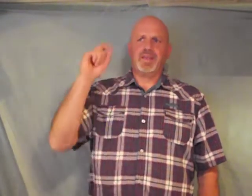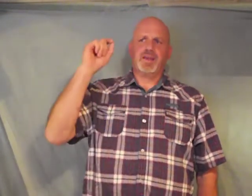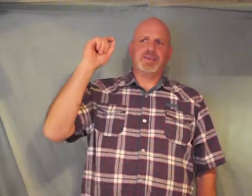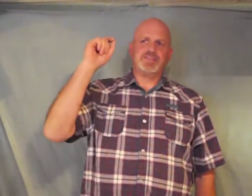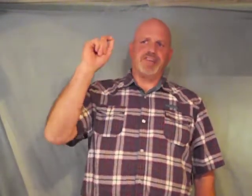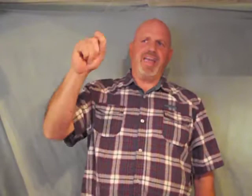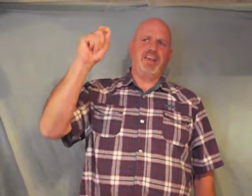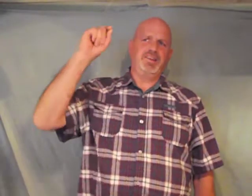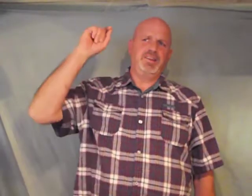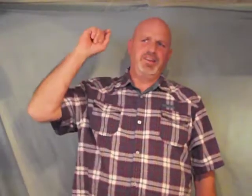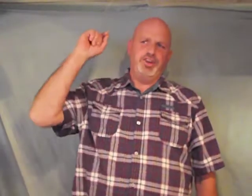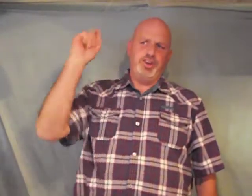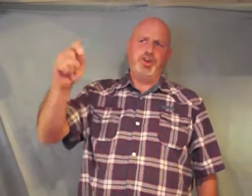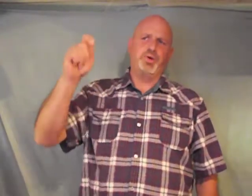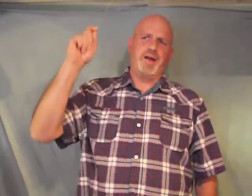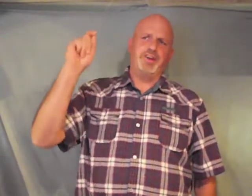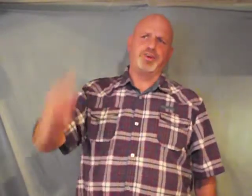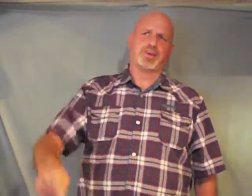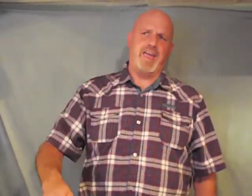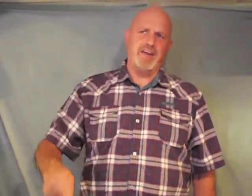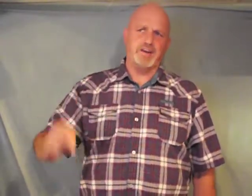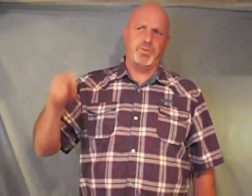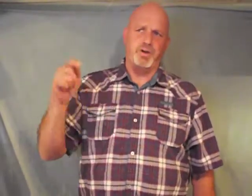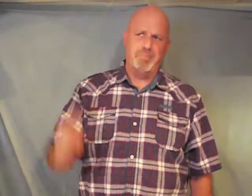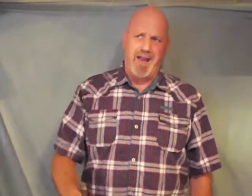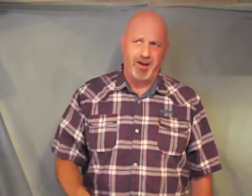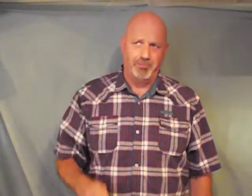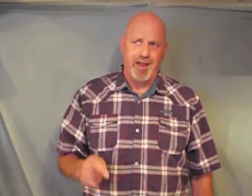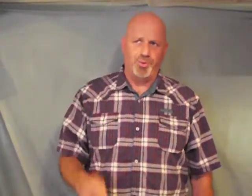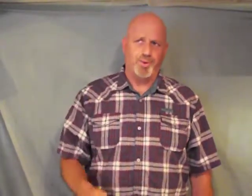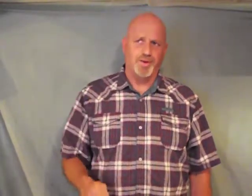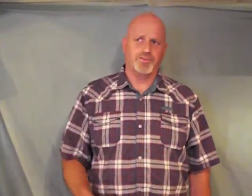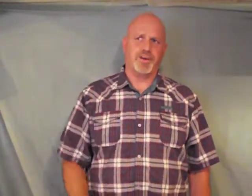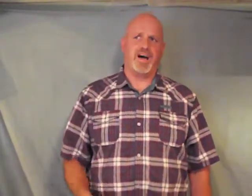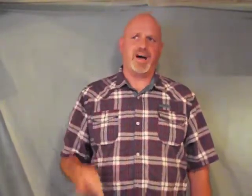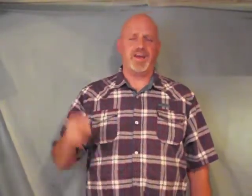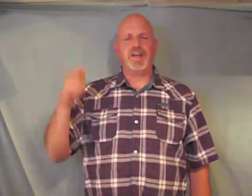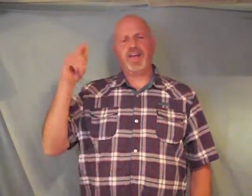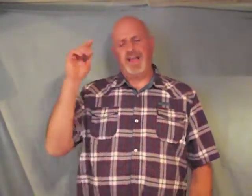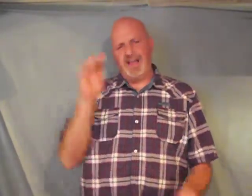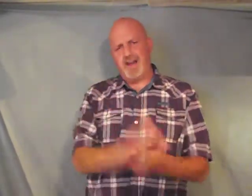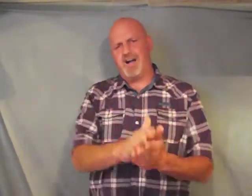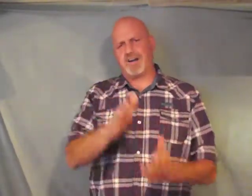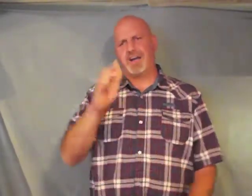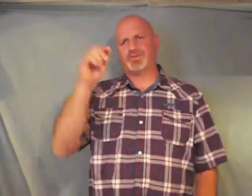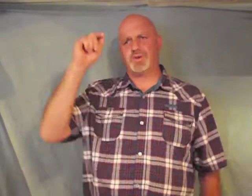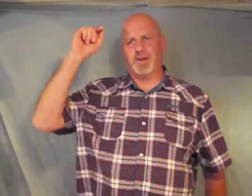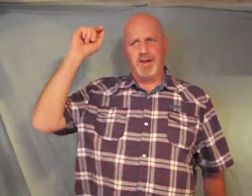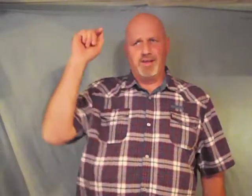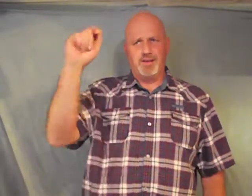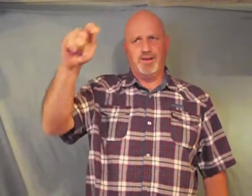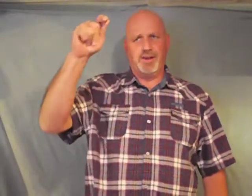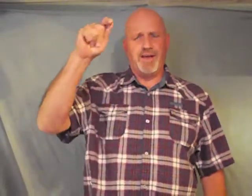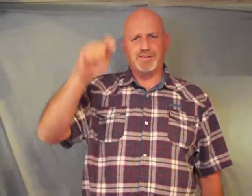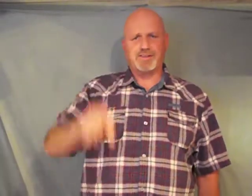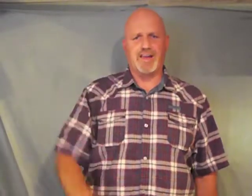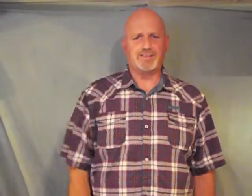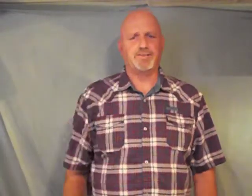Satan you and your kingdom are bound by the word of God in our country the United States of